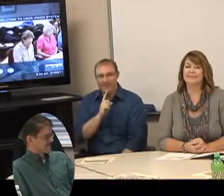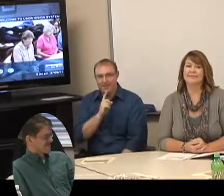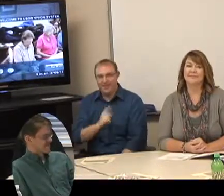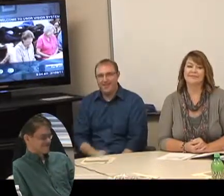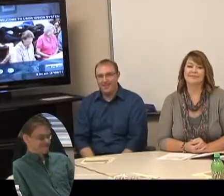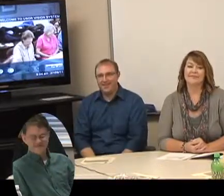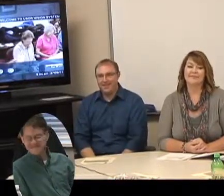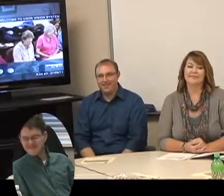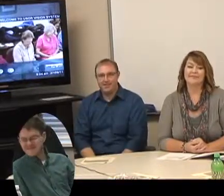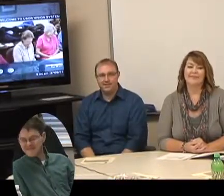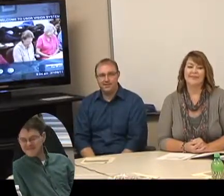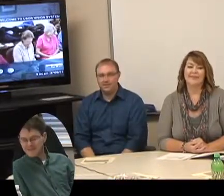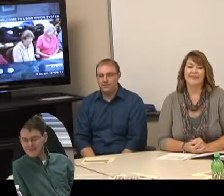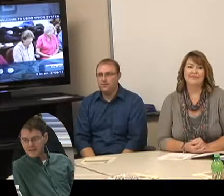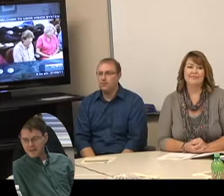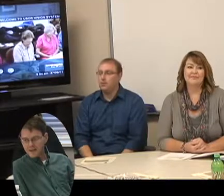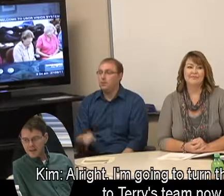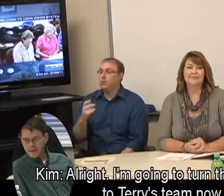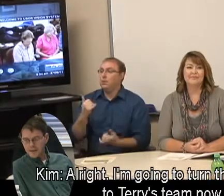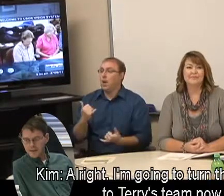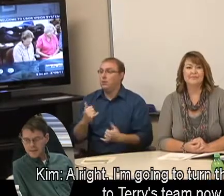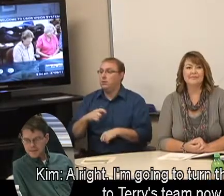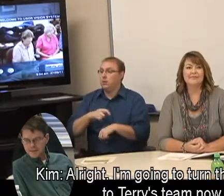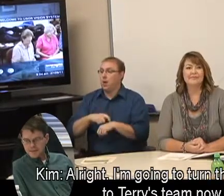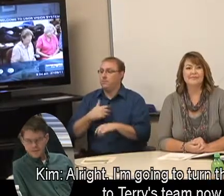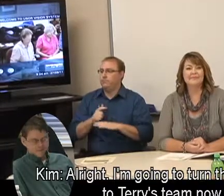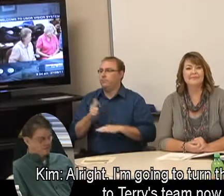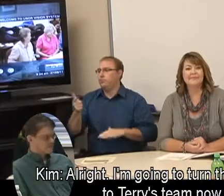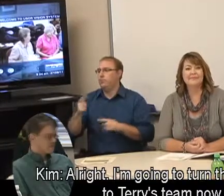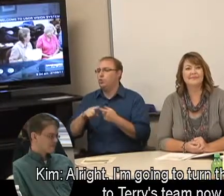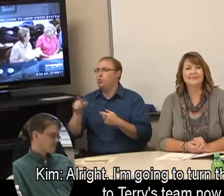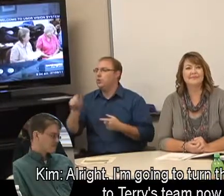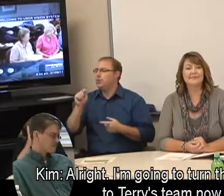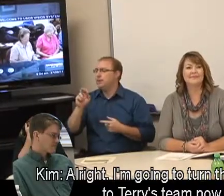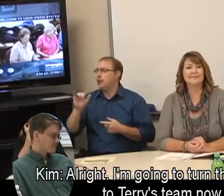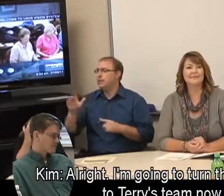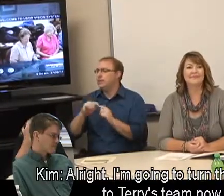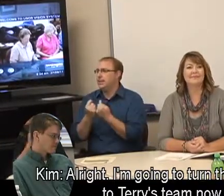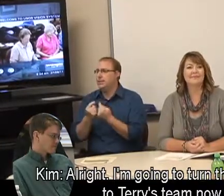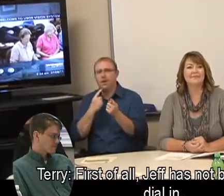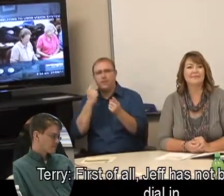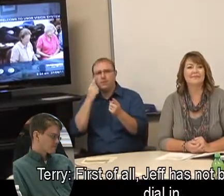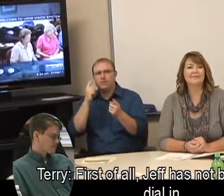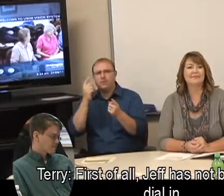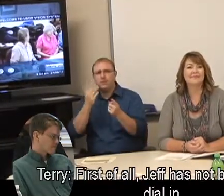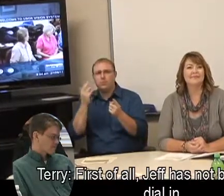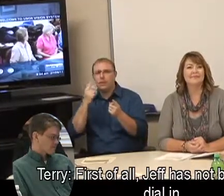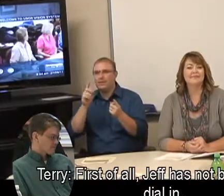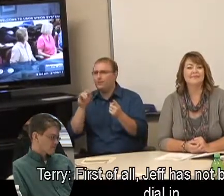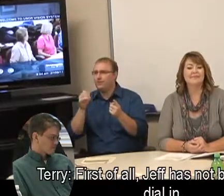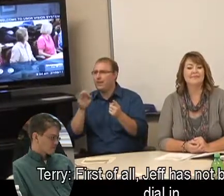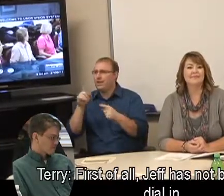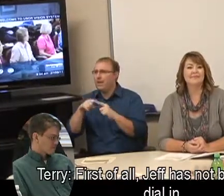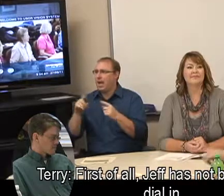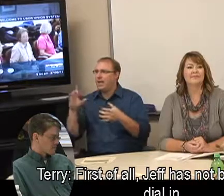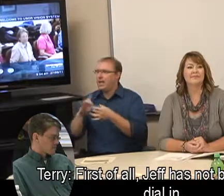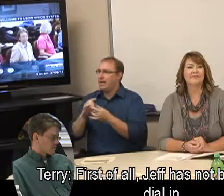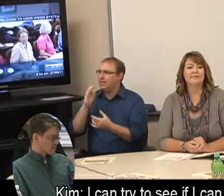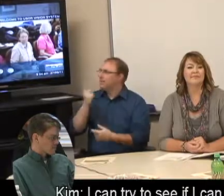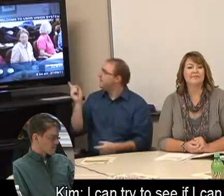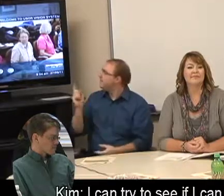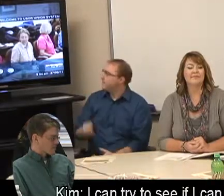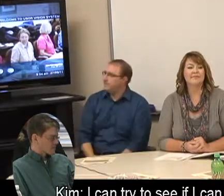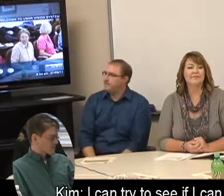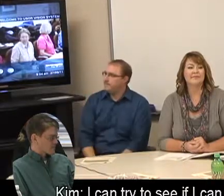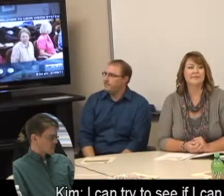All right. I'm going to turn the time over to Terry's team, then. Okay. The presenting chef has not been able to dial in. I can try to see if I can